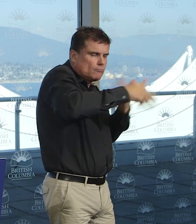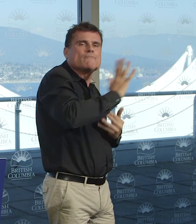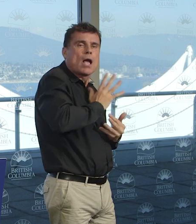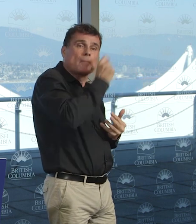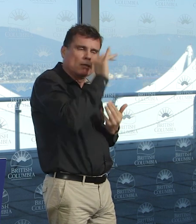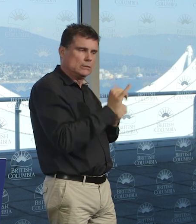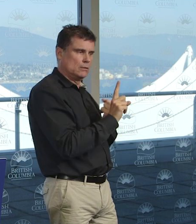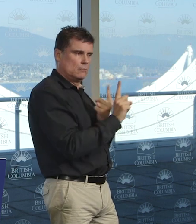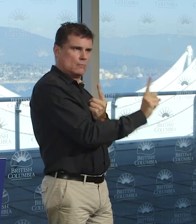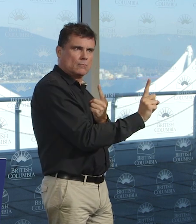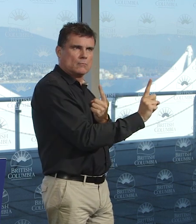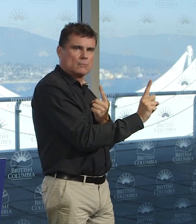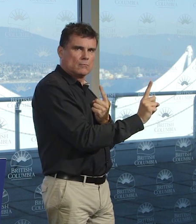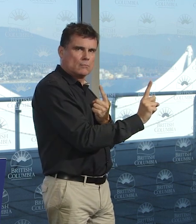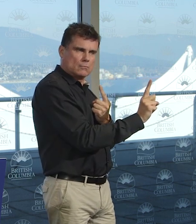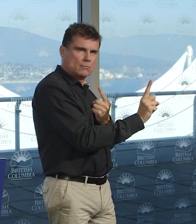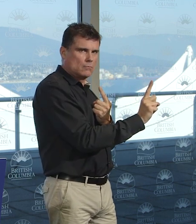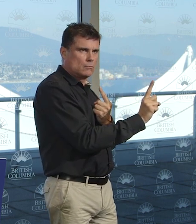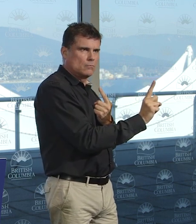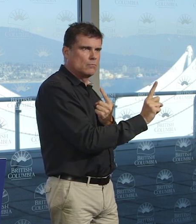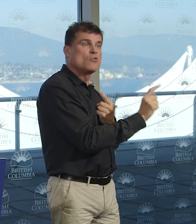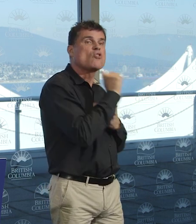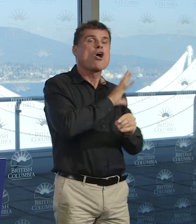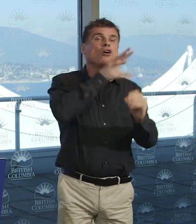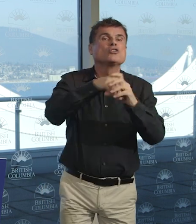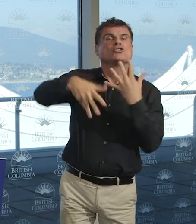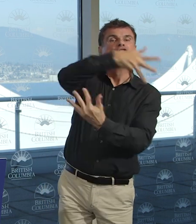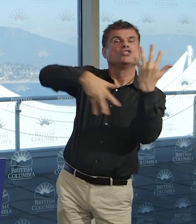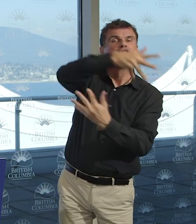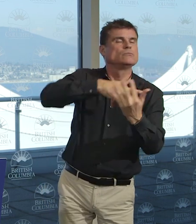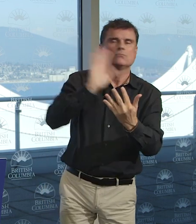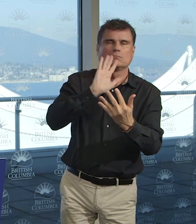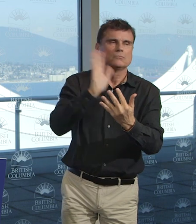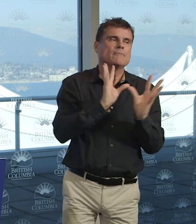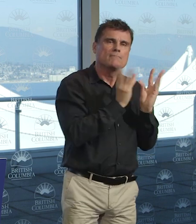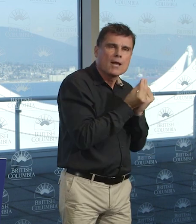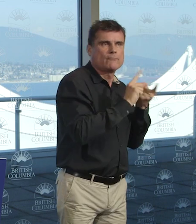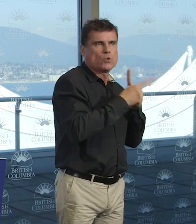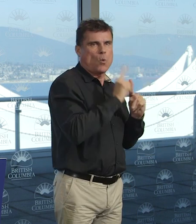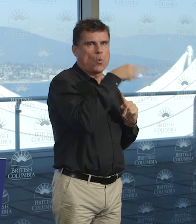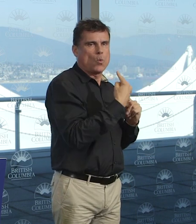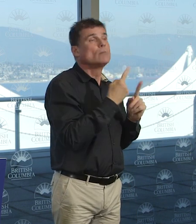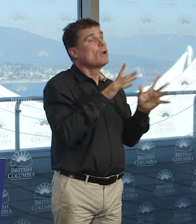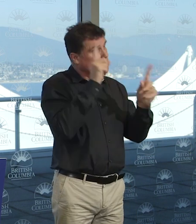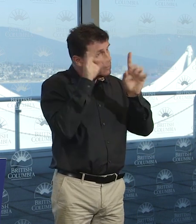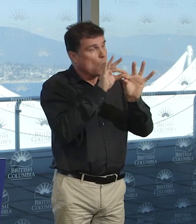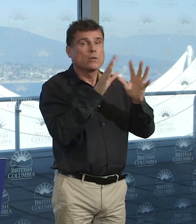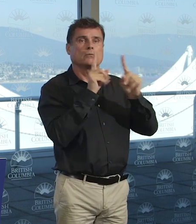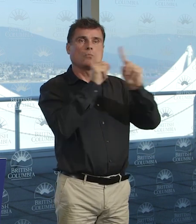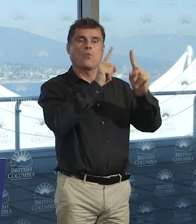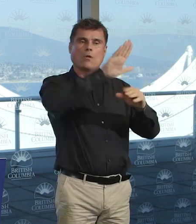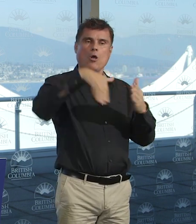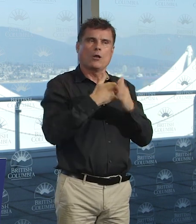You know, we must be united in these efforts and we need to build that firewall and make sure that we keep it as strong as we can and that